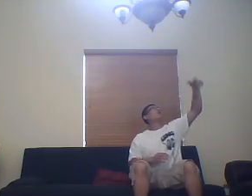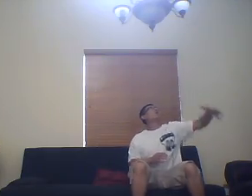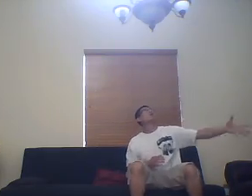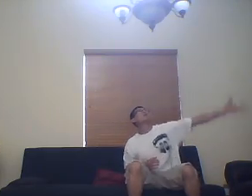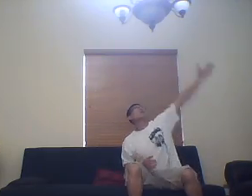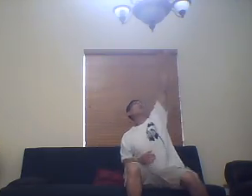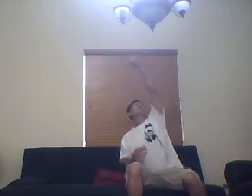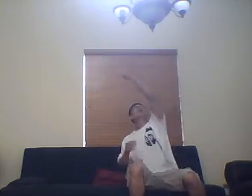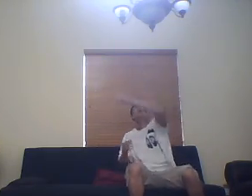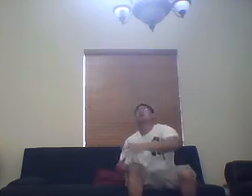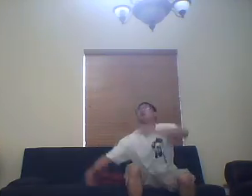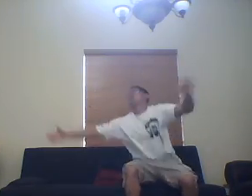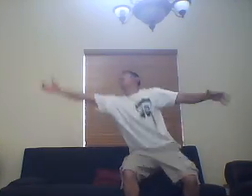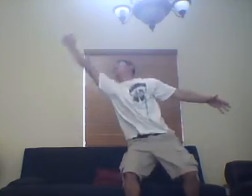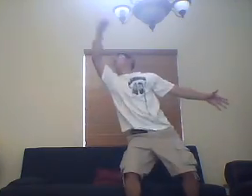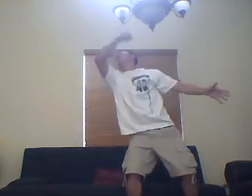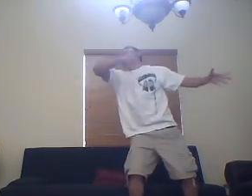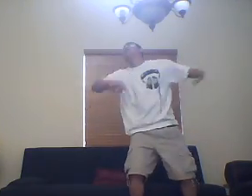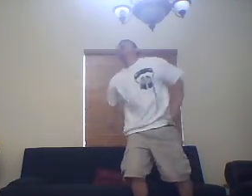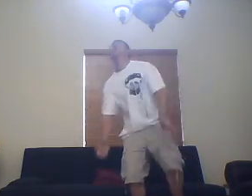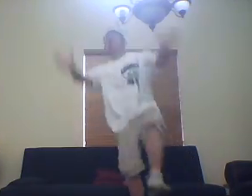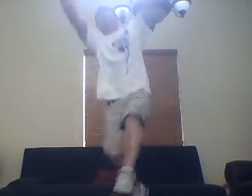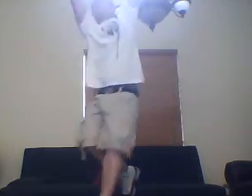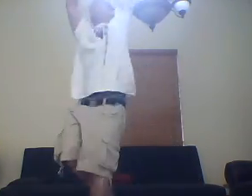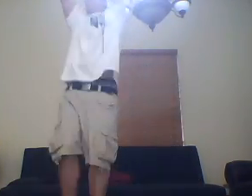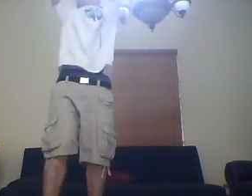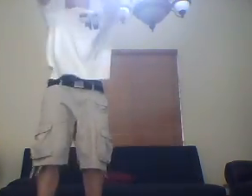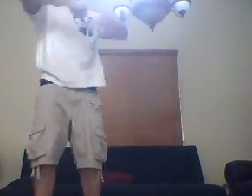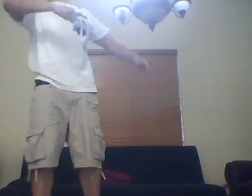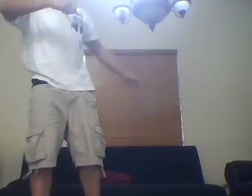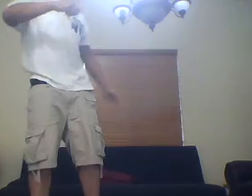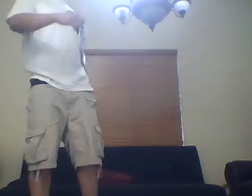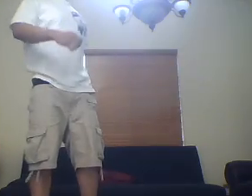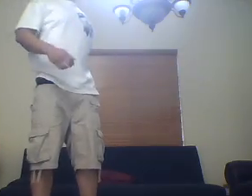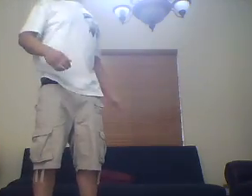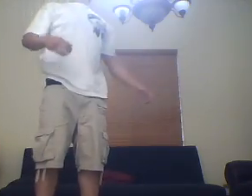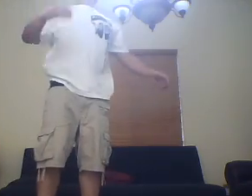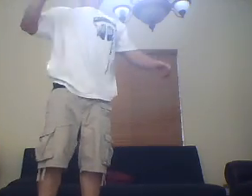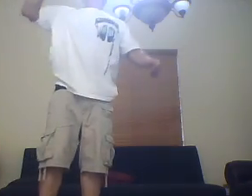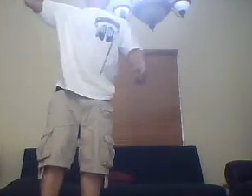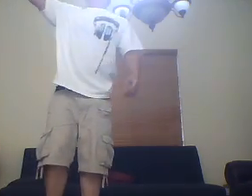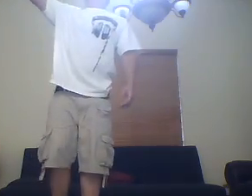He reaches out only to catch the sky. He's gone with the wind.